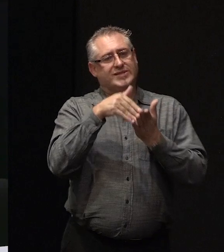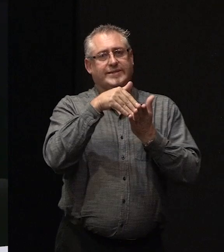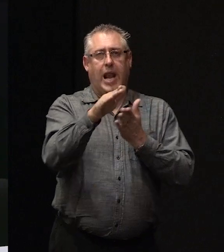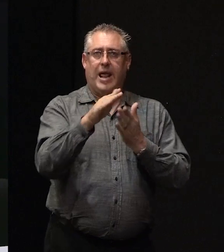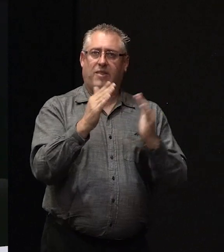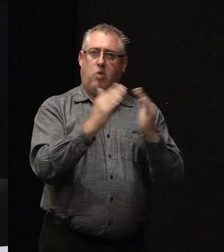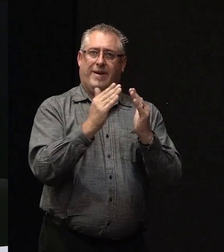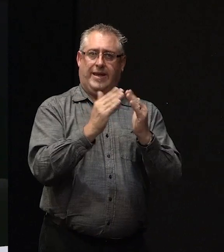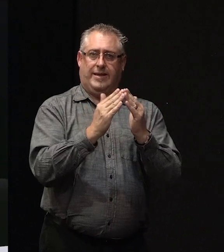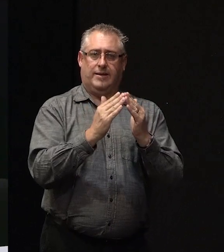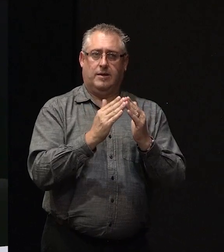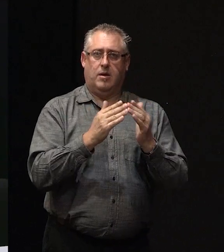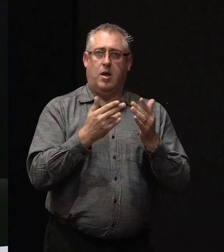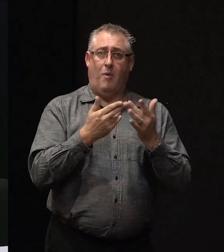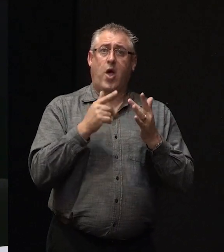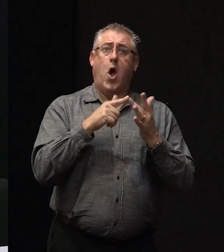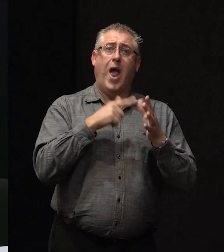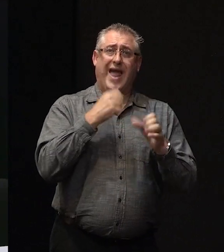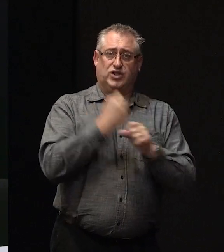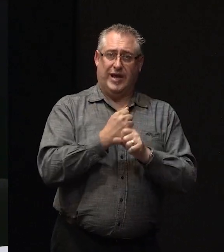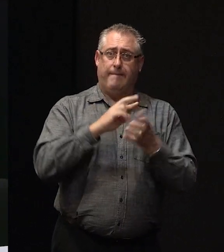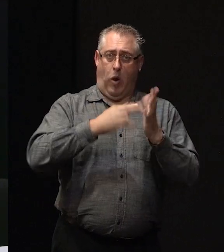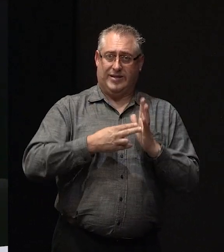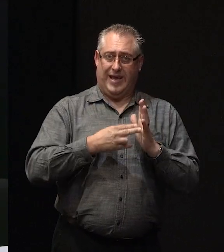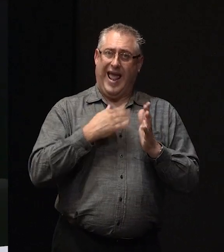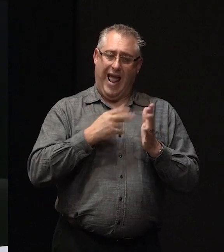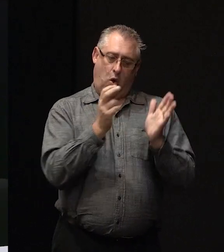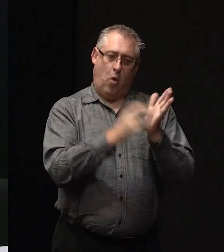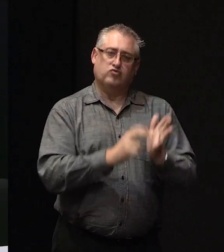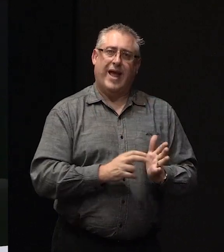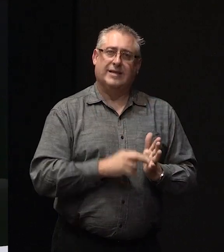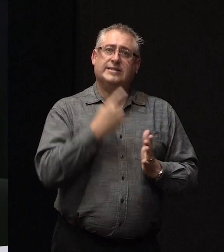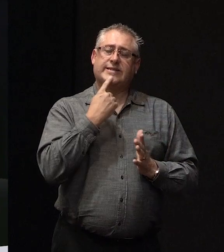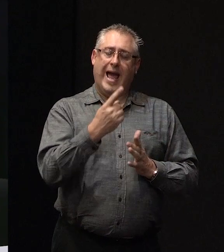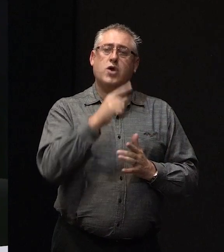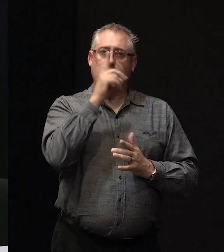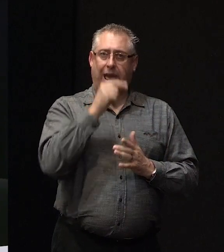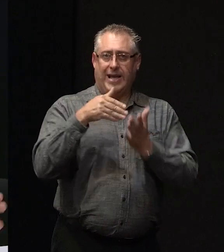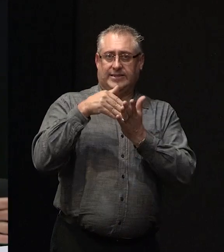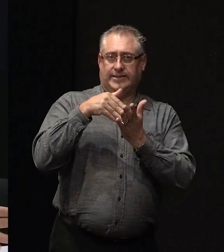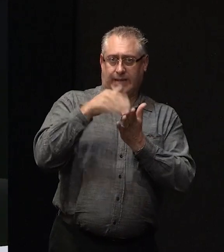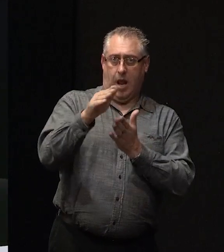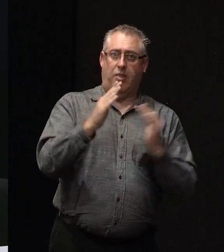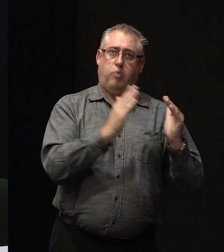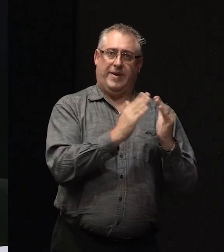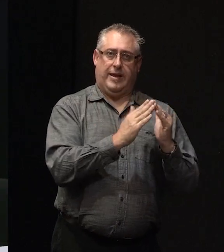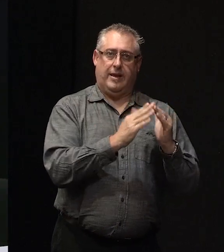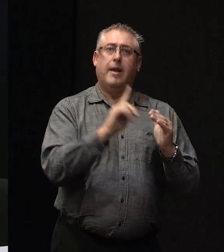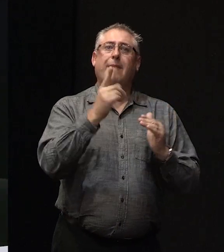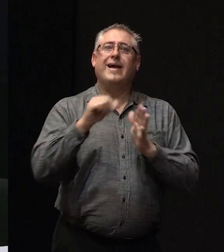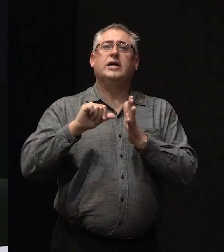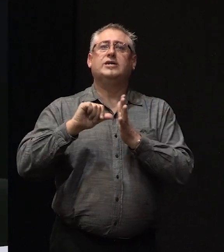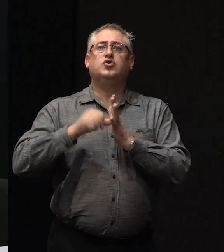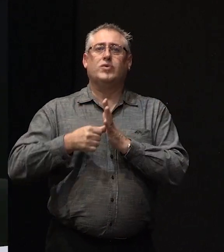with an IAG policy, the way that our policy contracts are worded is that you can sell the property, but the insurance